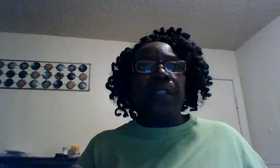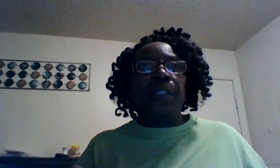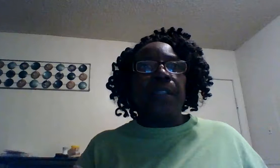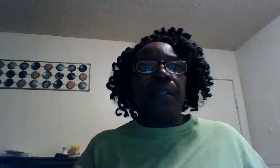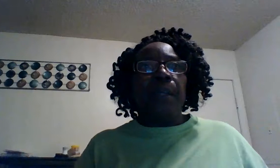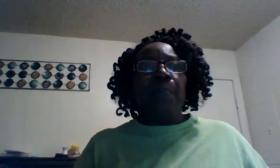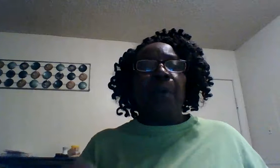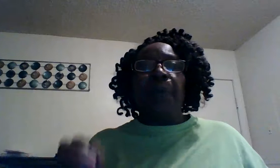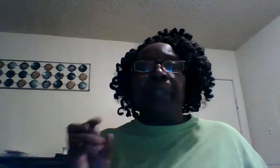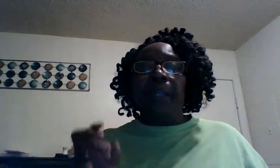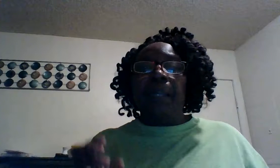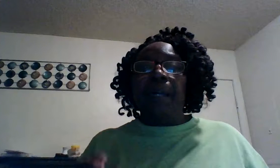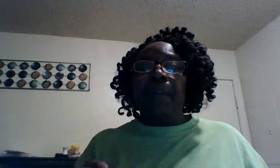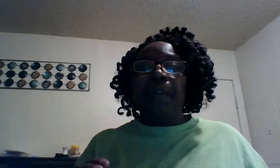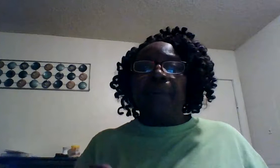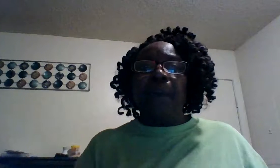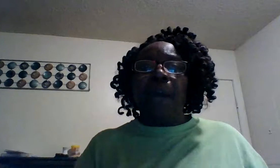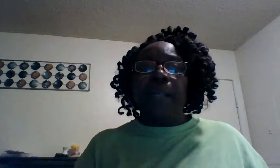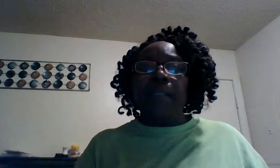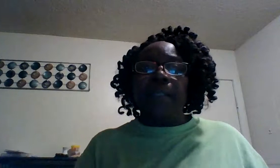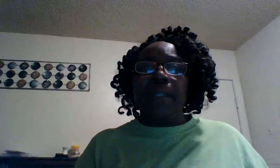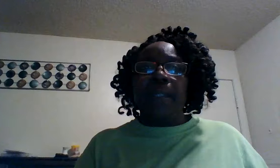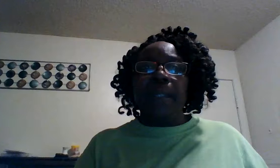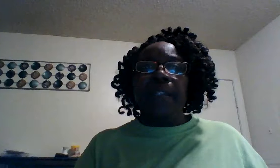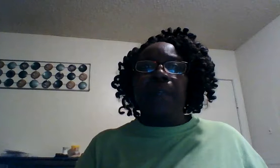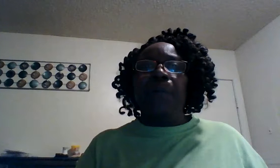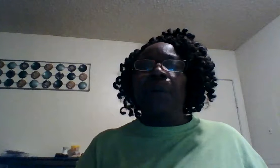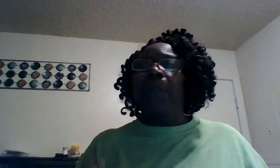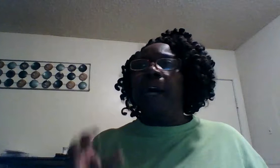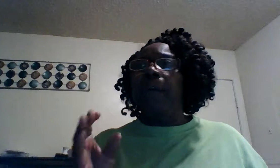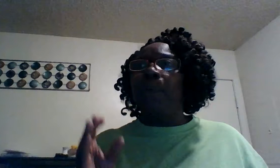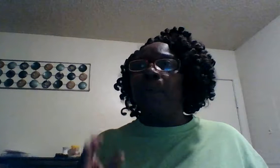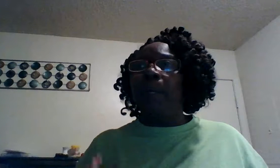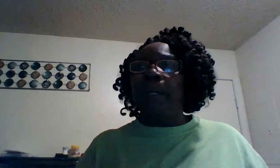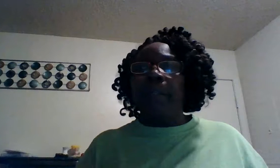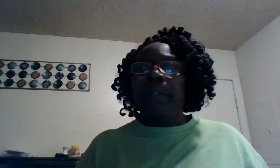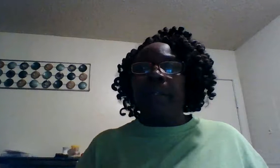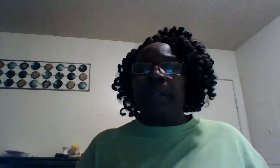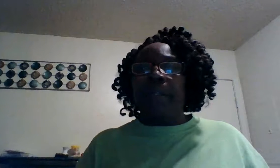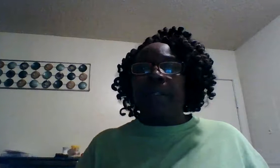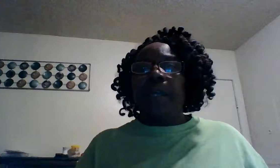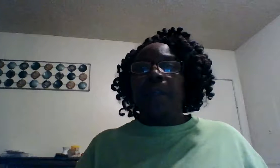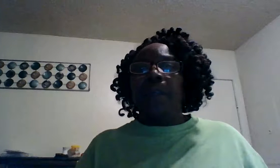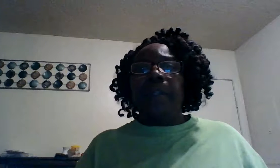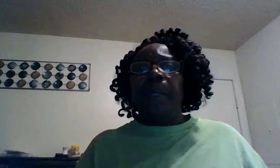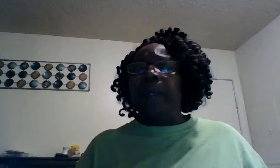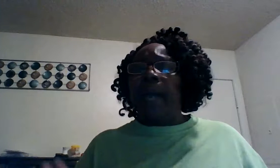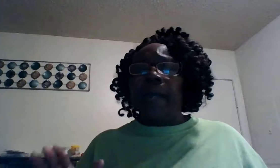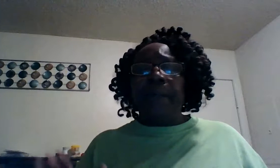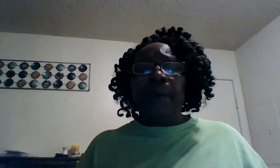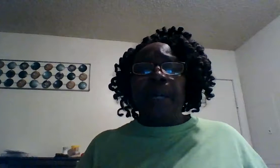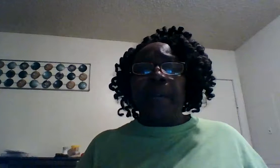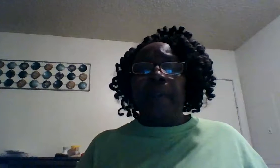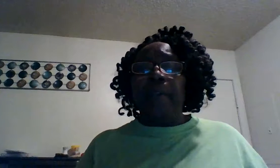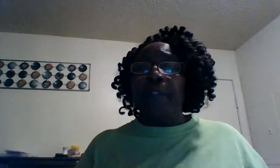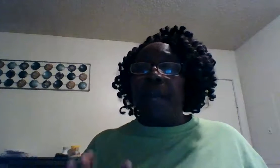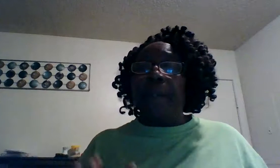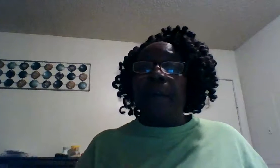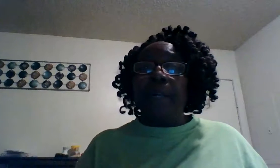but with the love of christ in you no matter what someone does i know they hurt you i know they